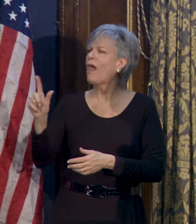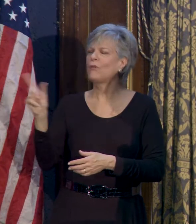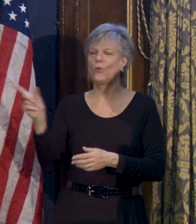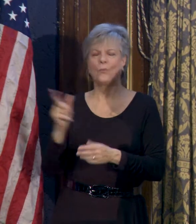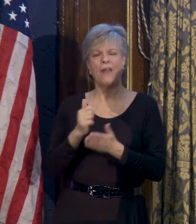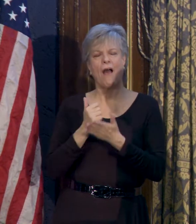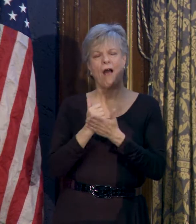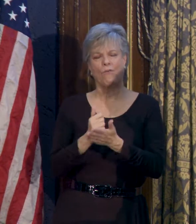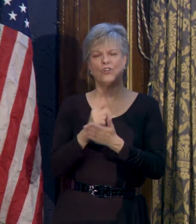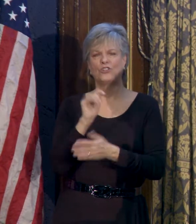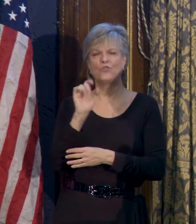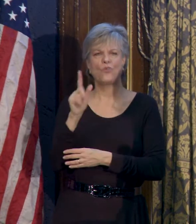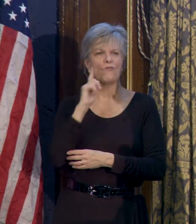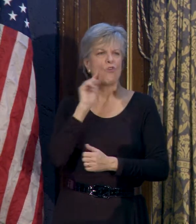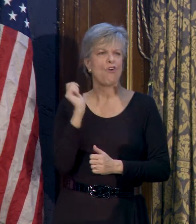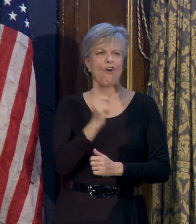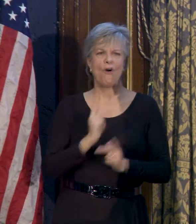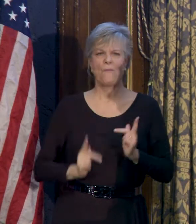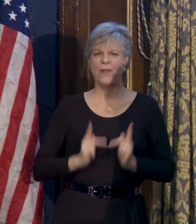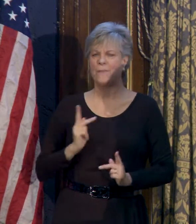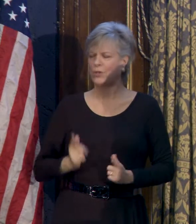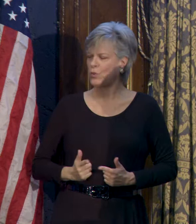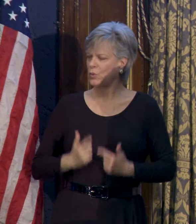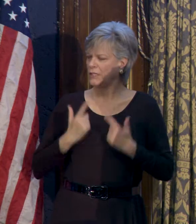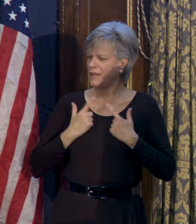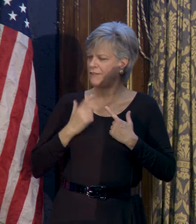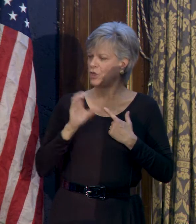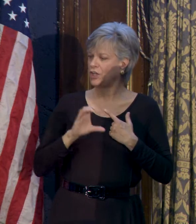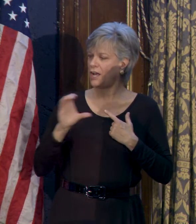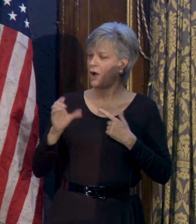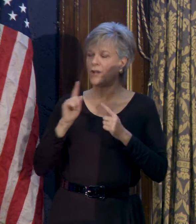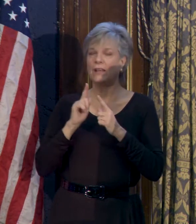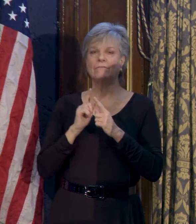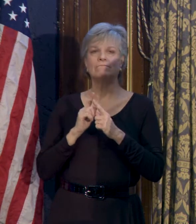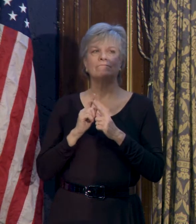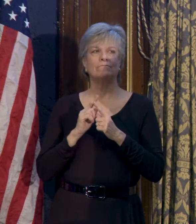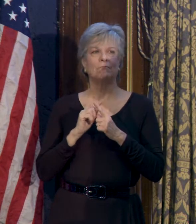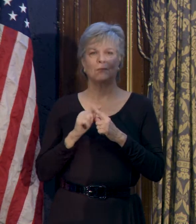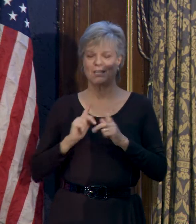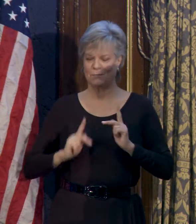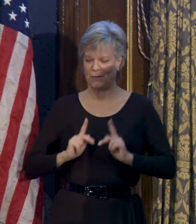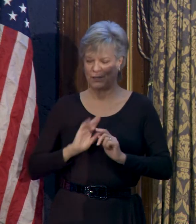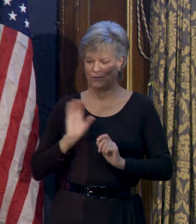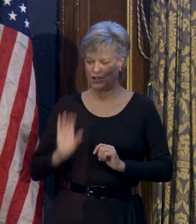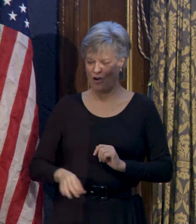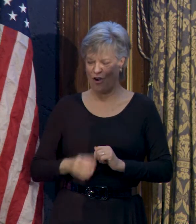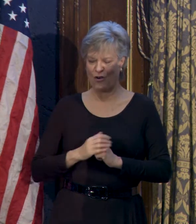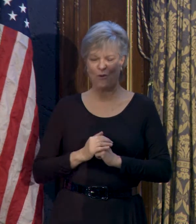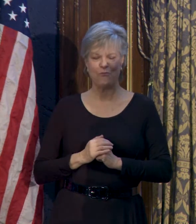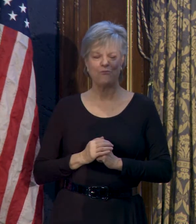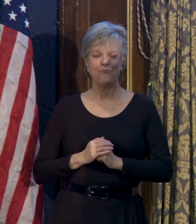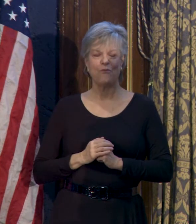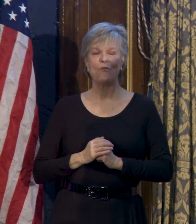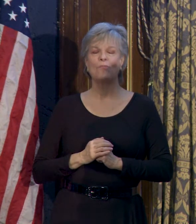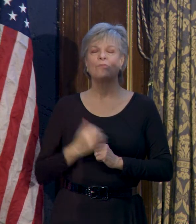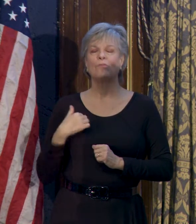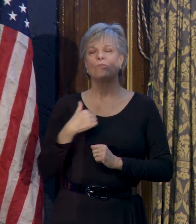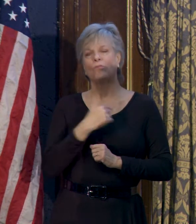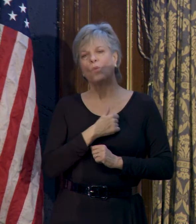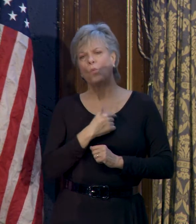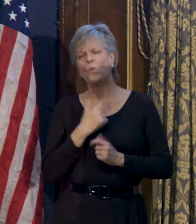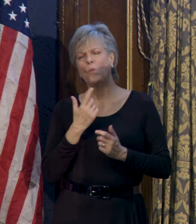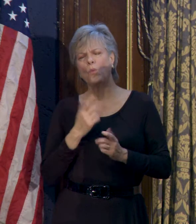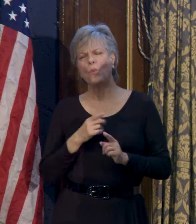authority of Cook County residents and the county as a whole. While we take significant steps to improve the health of our